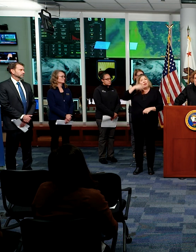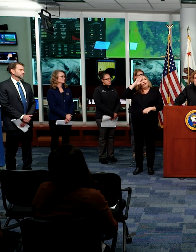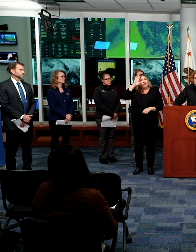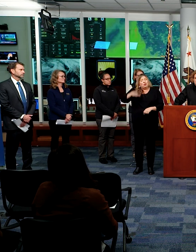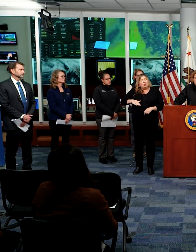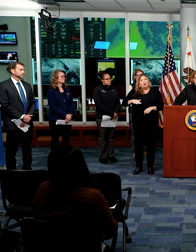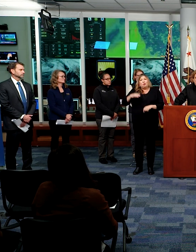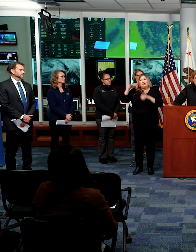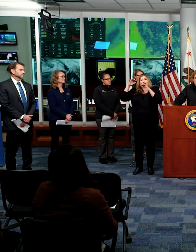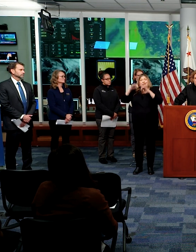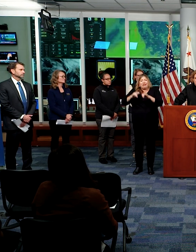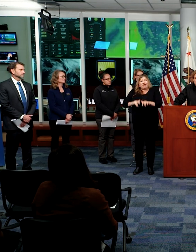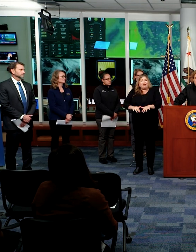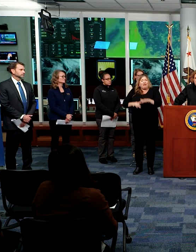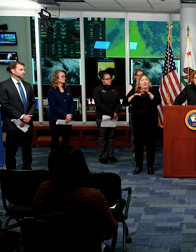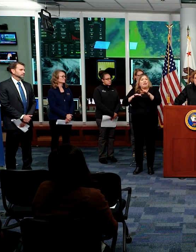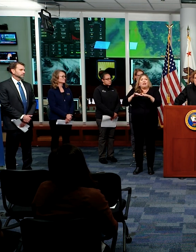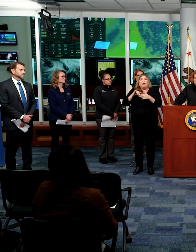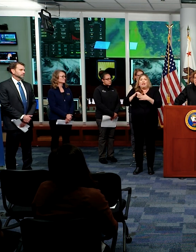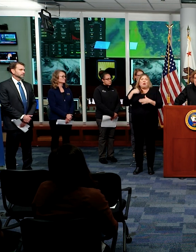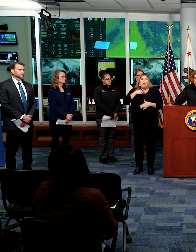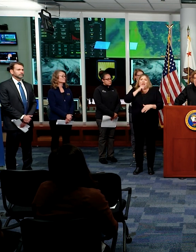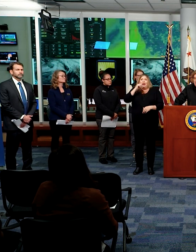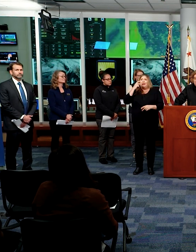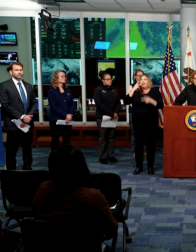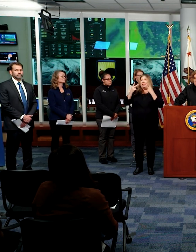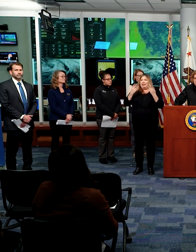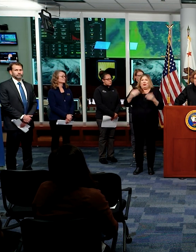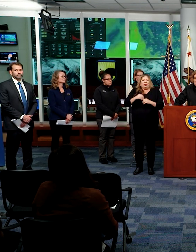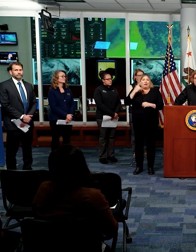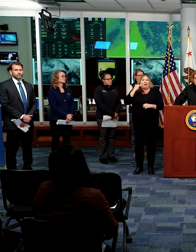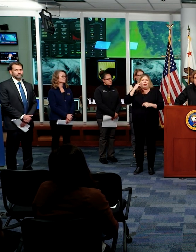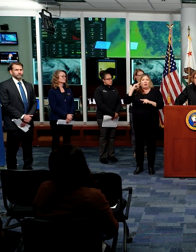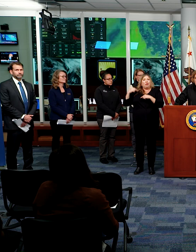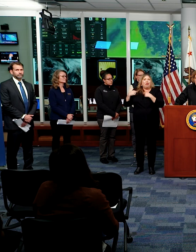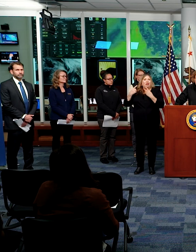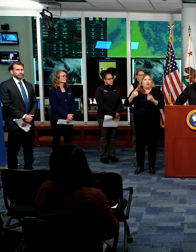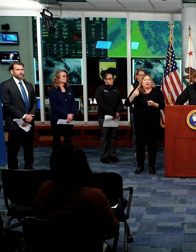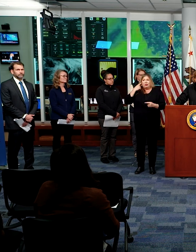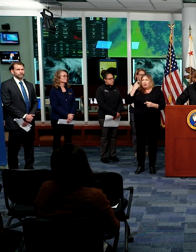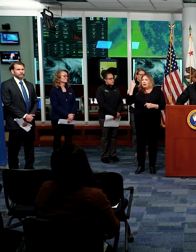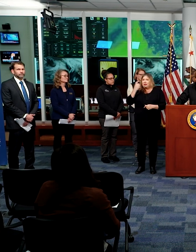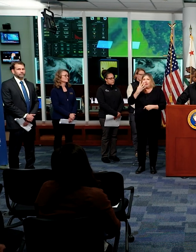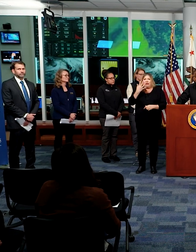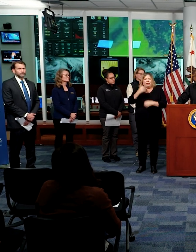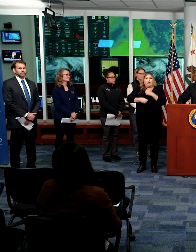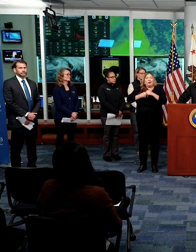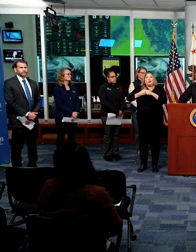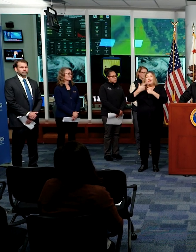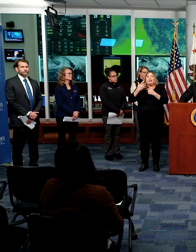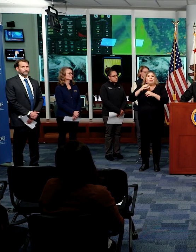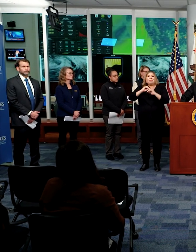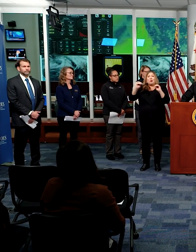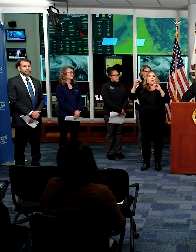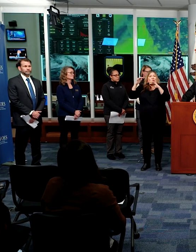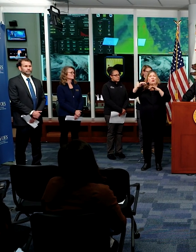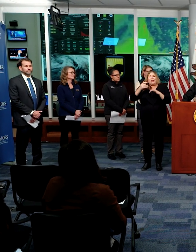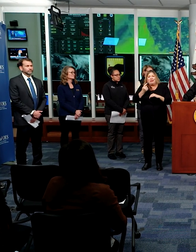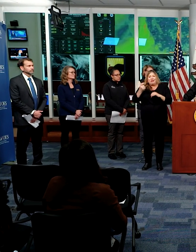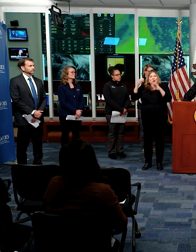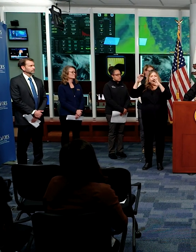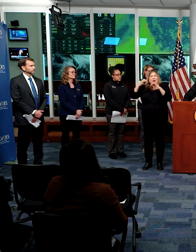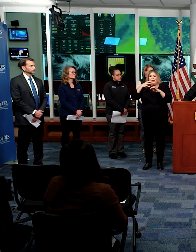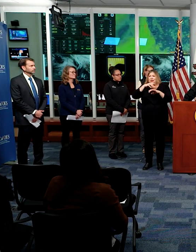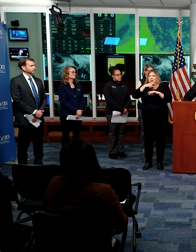something that California hadn't seen in quite a while, especially after four or five years of drought. And we can't emphasize